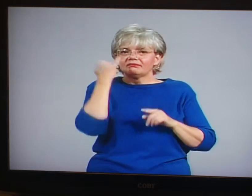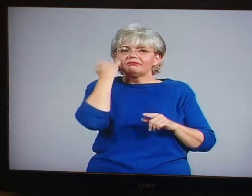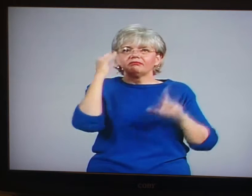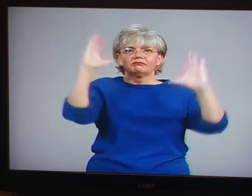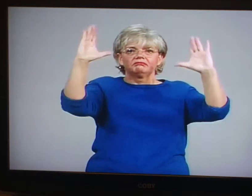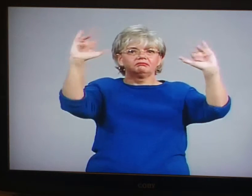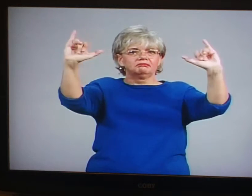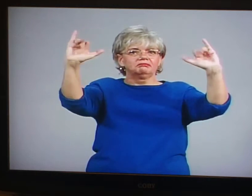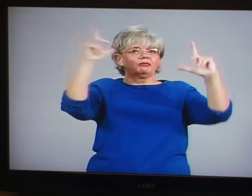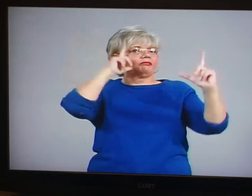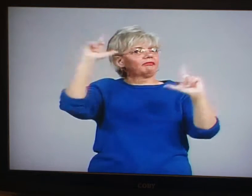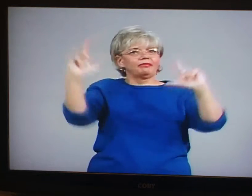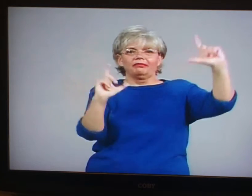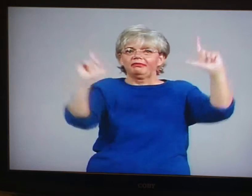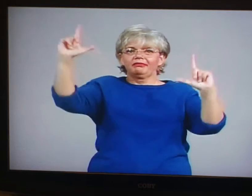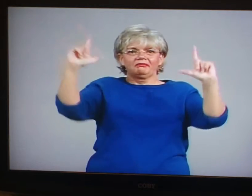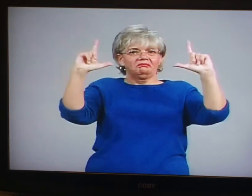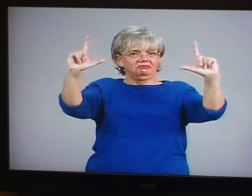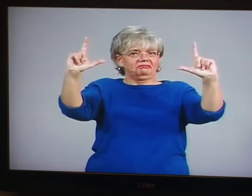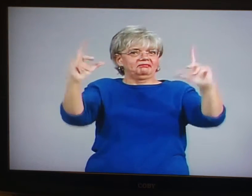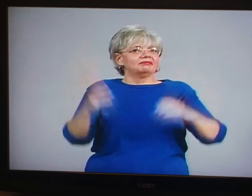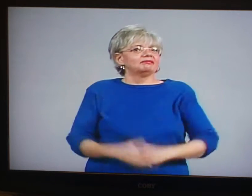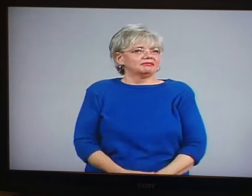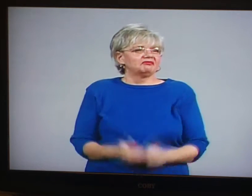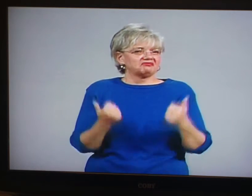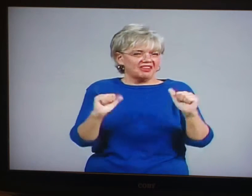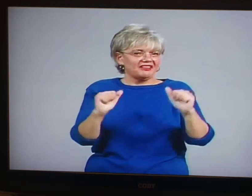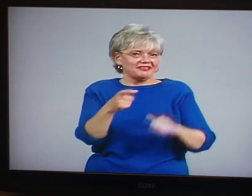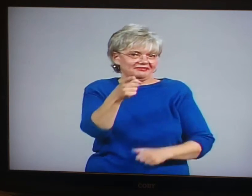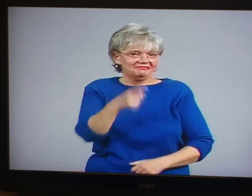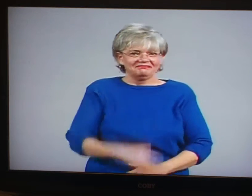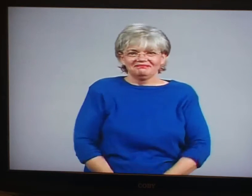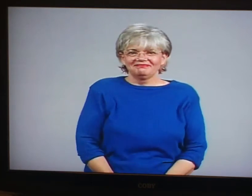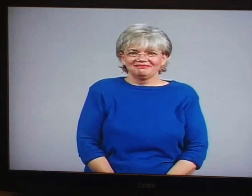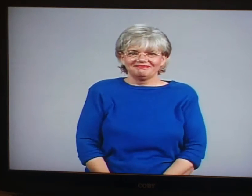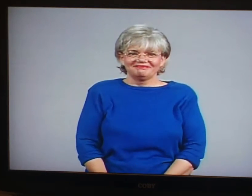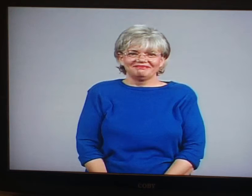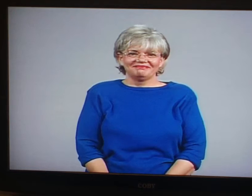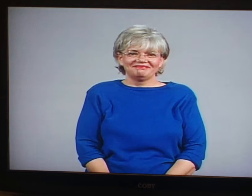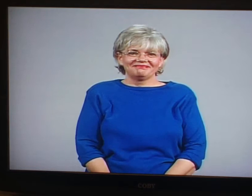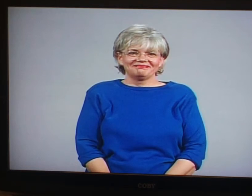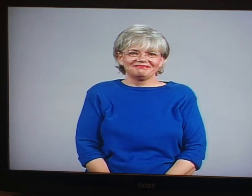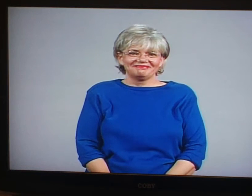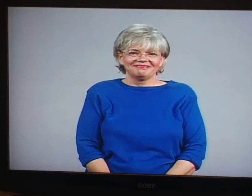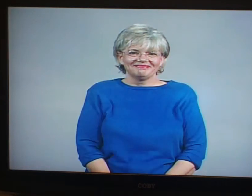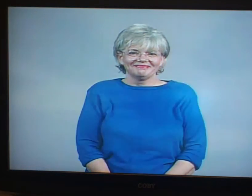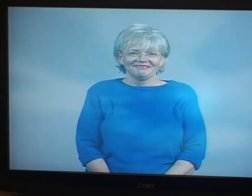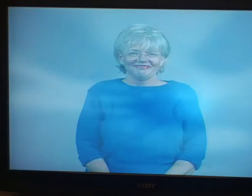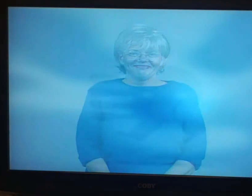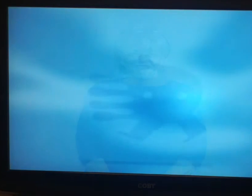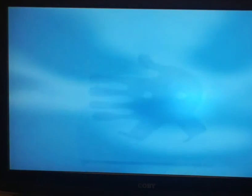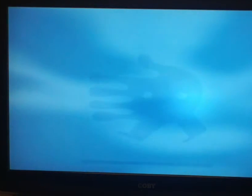perfect you know this actually works and then you'll see that it won't move anymore and this actually works too for a chair